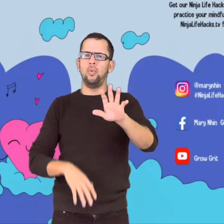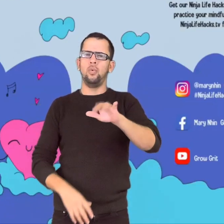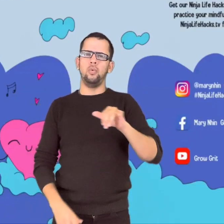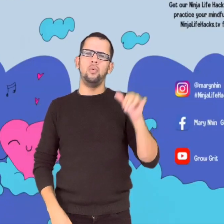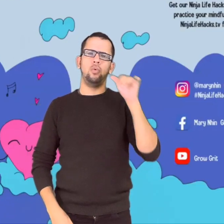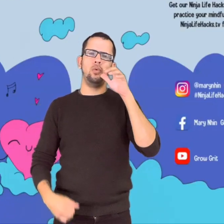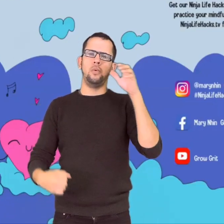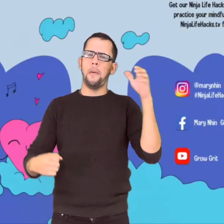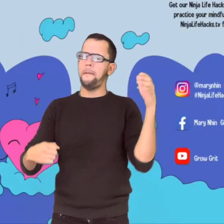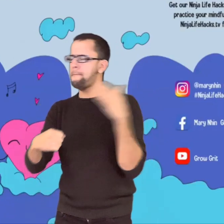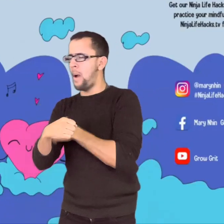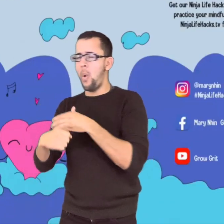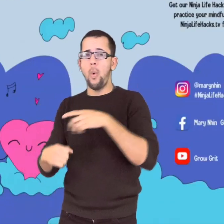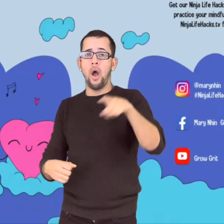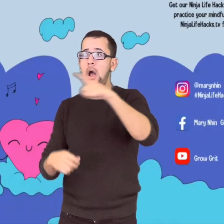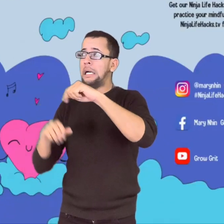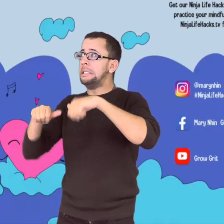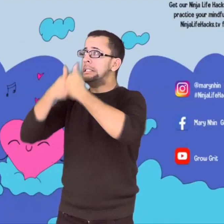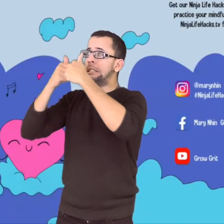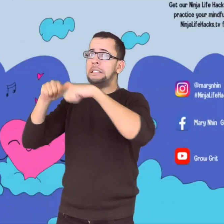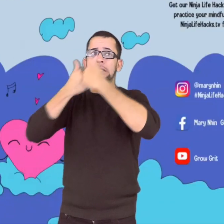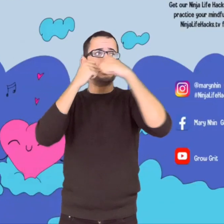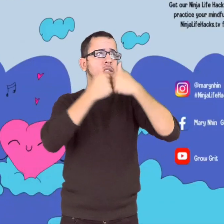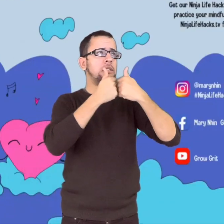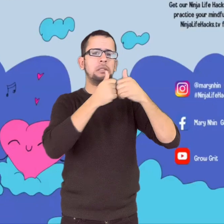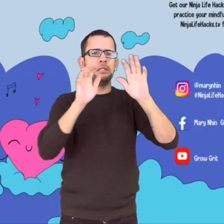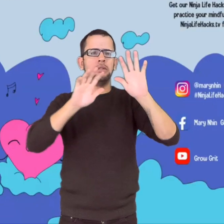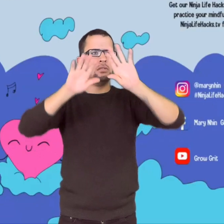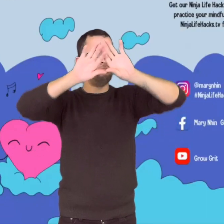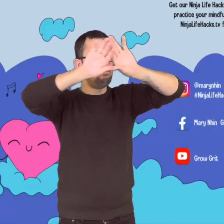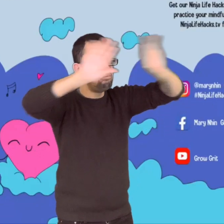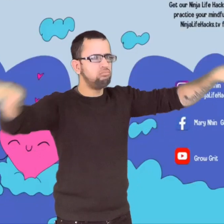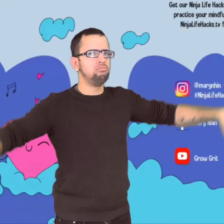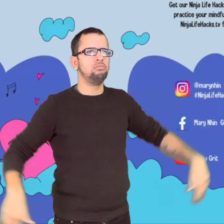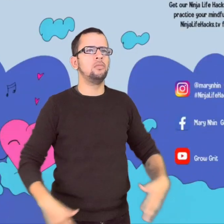Your calm mind is the ultimate weapon against life's challenges.